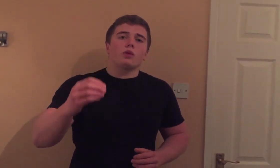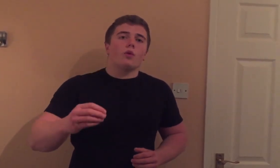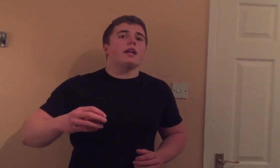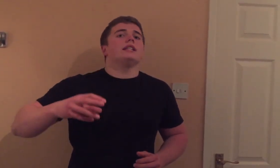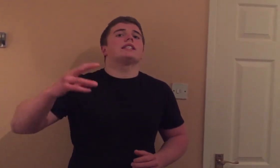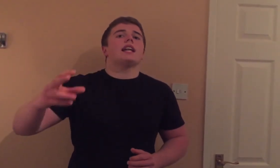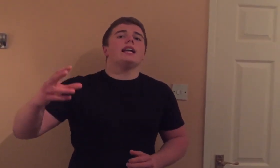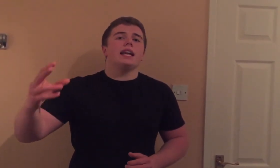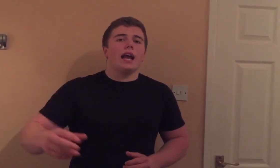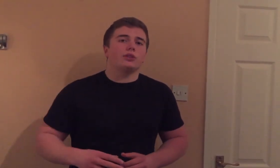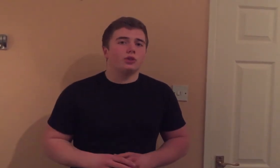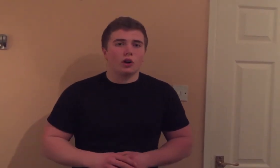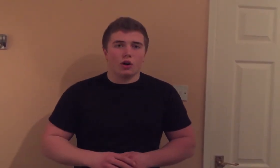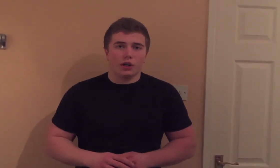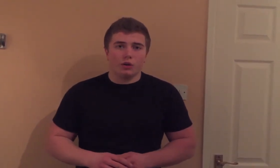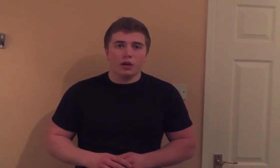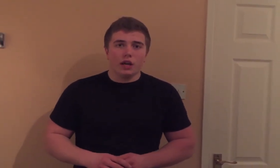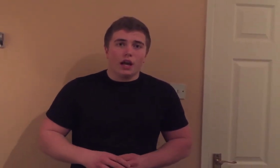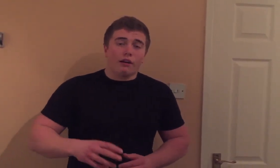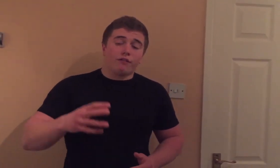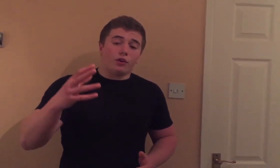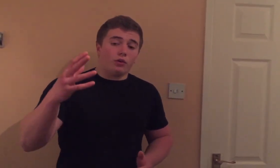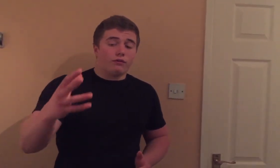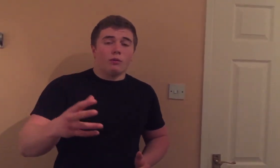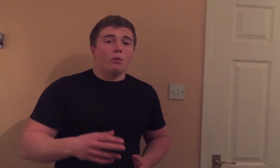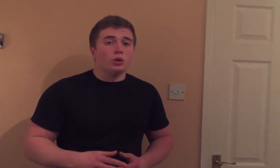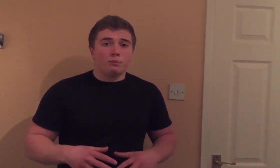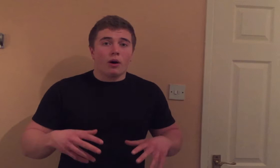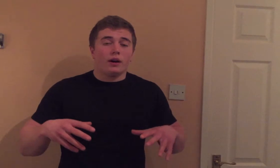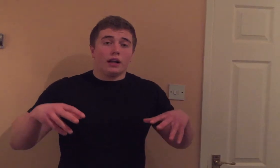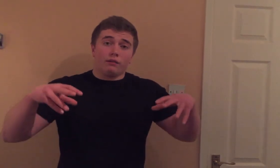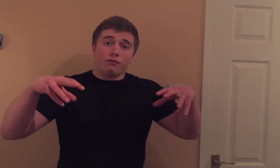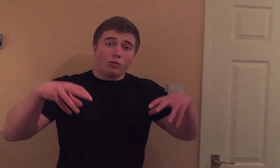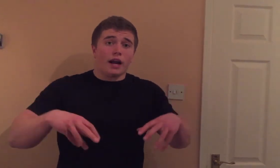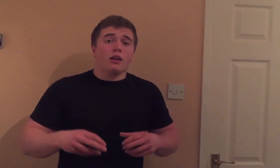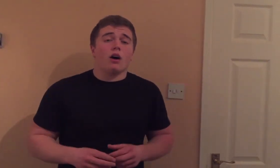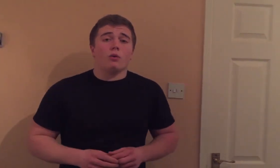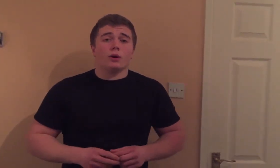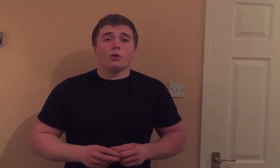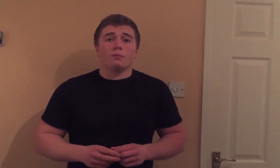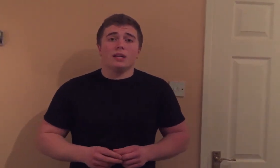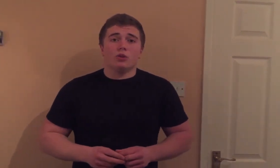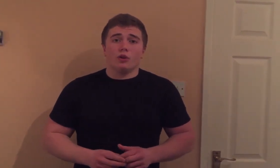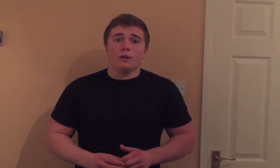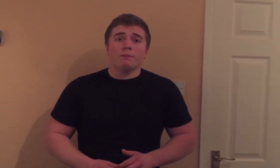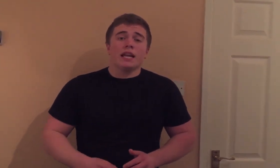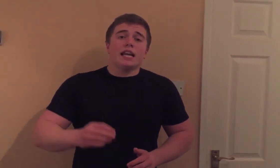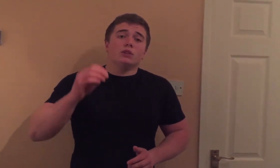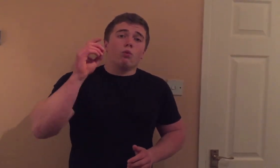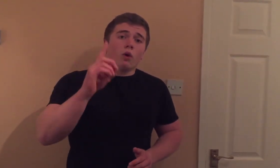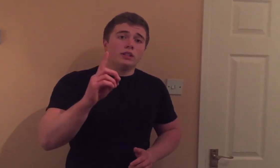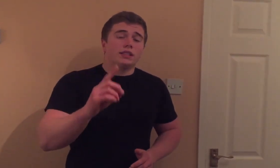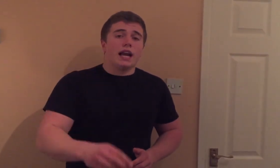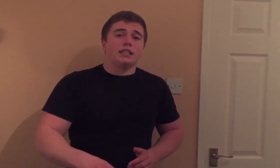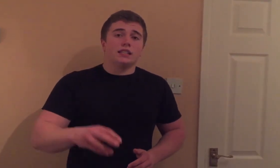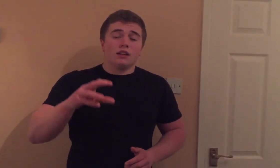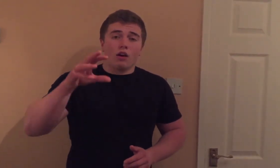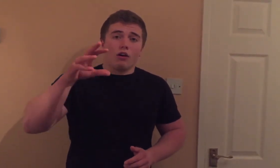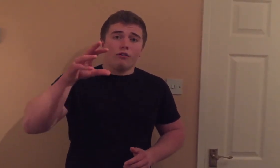throwing in slightly extra cardio. And for the most part, and right now, what I'm going to be doing is one session of